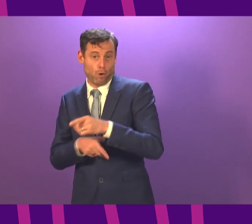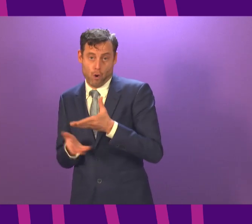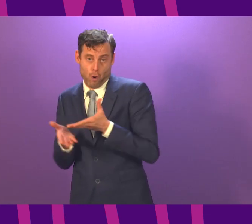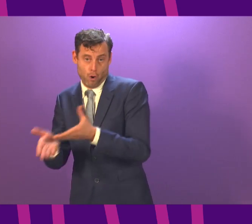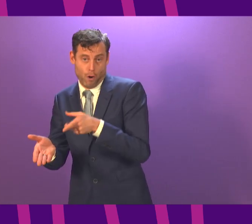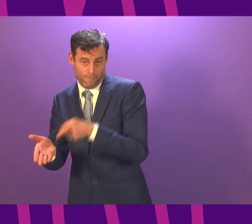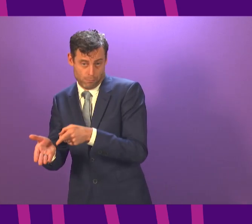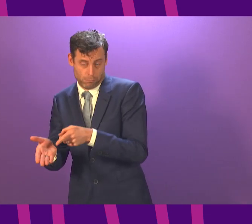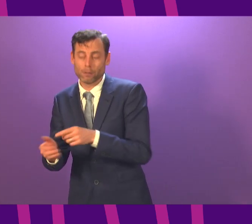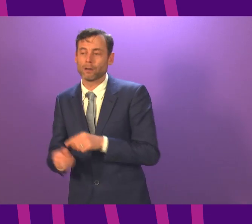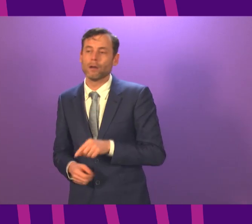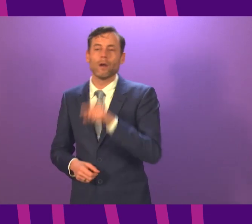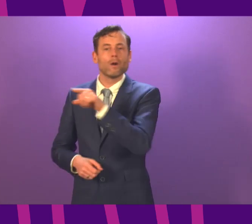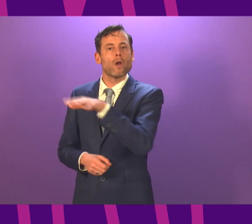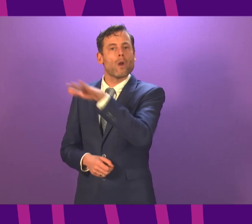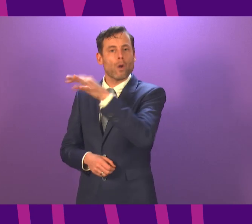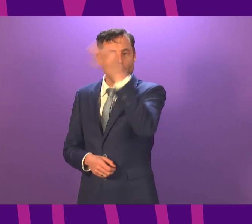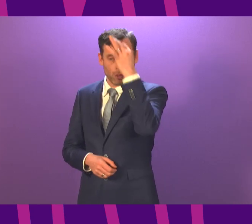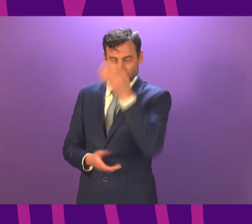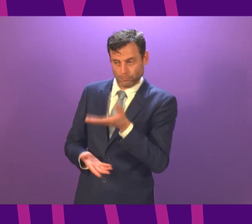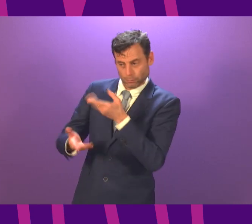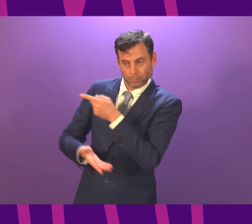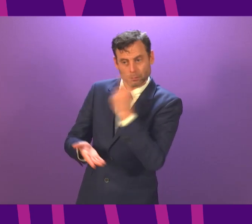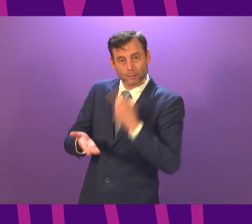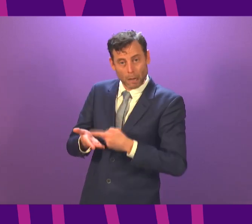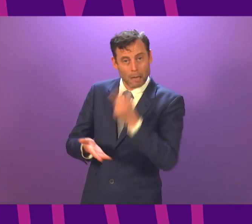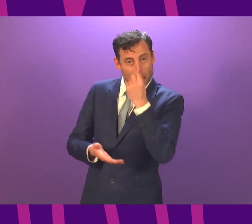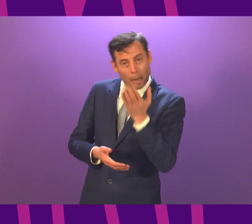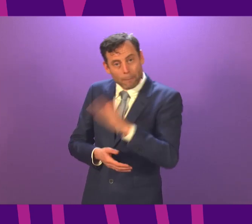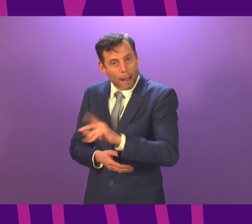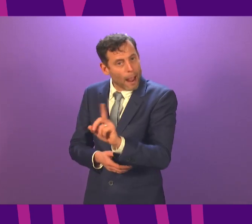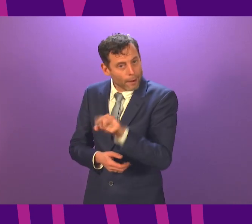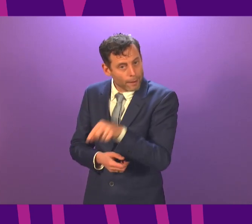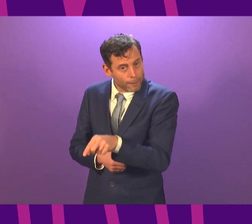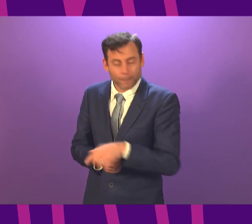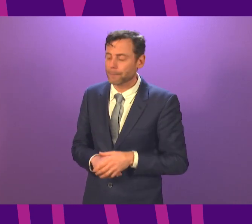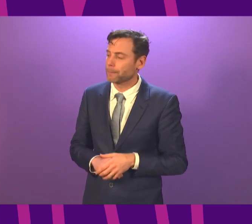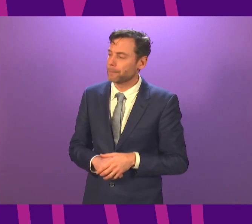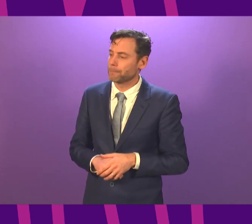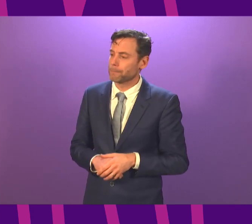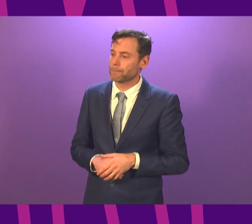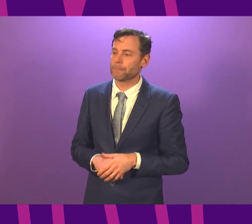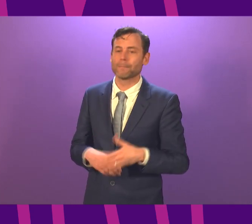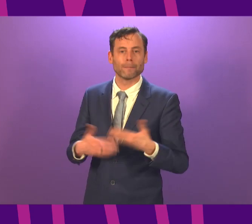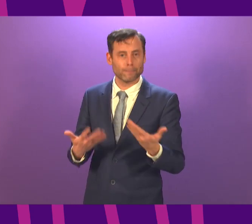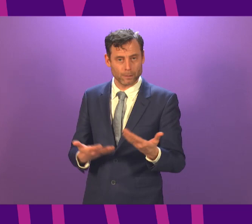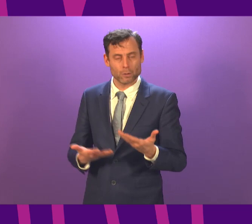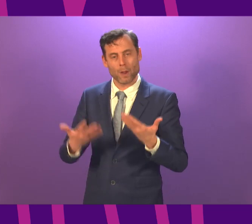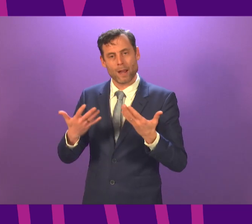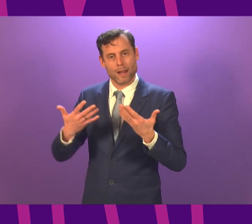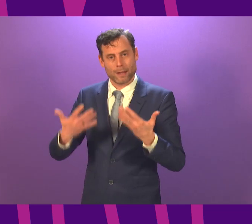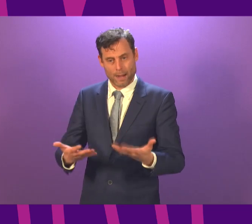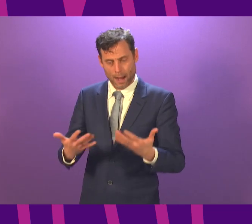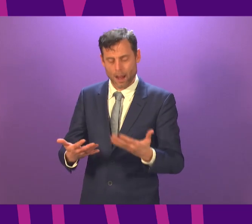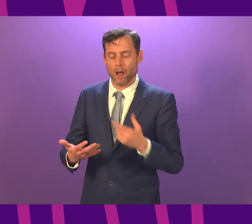we've left local authorities with there is the first part of how we will do that. There is the possibility, although it is more restricted for